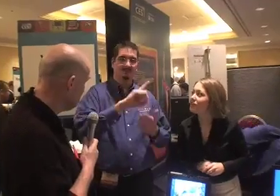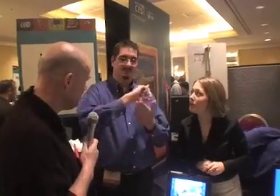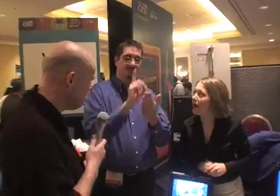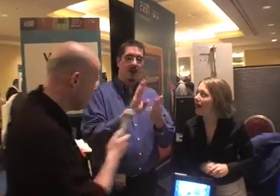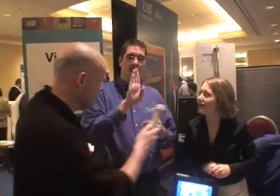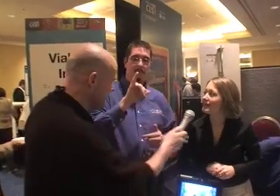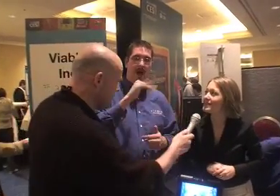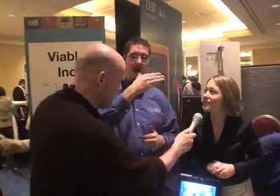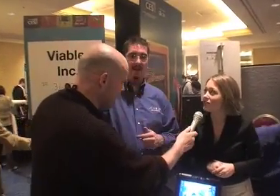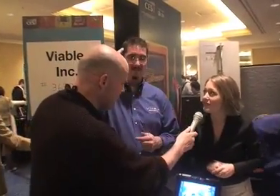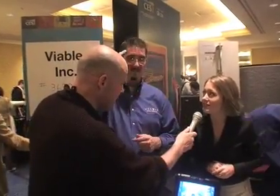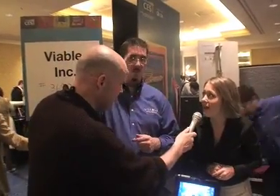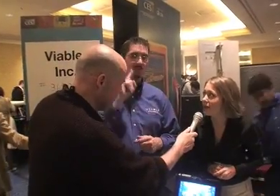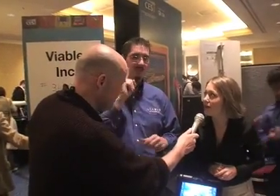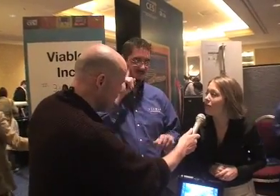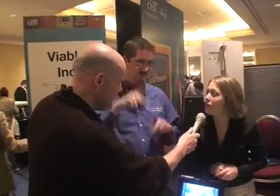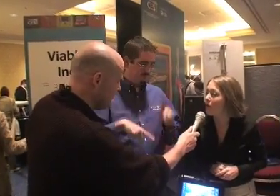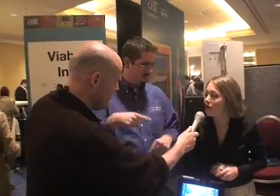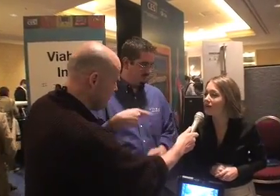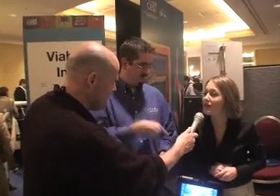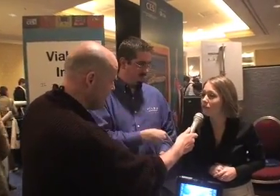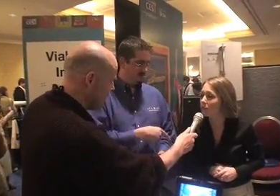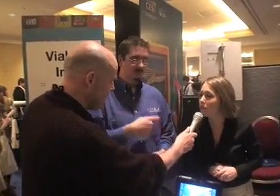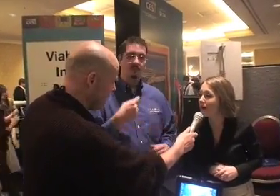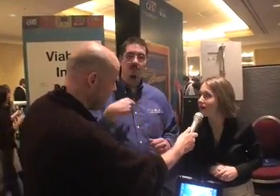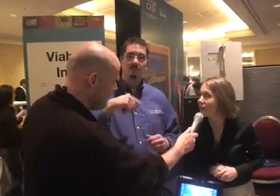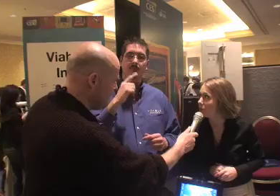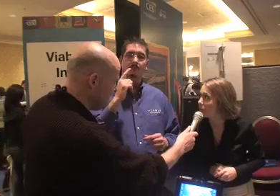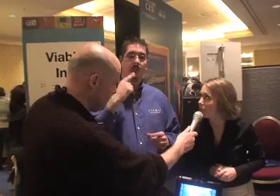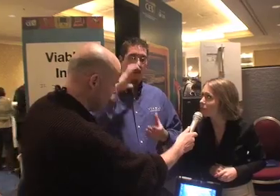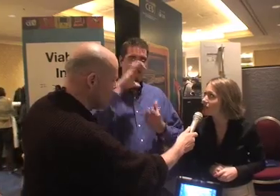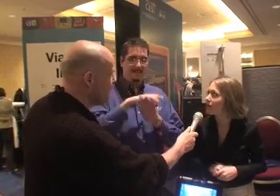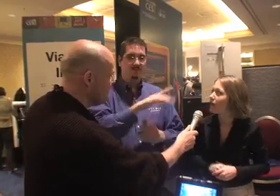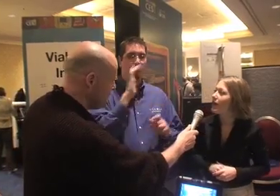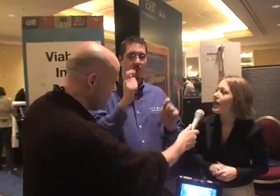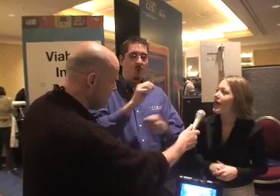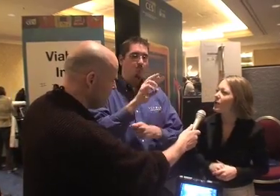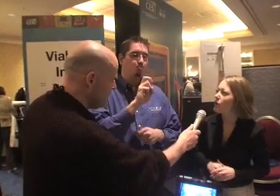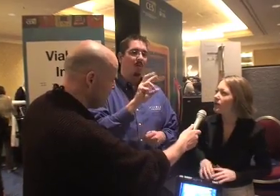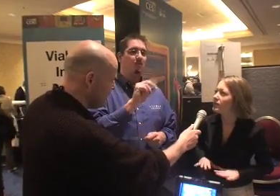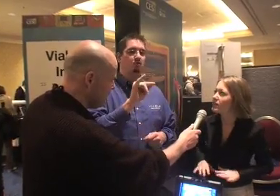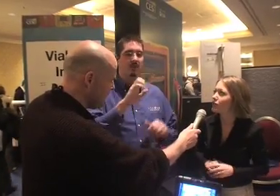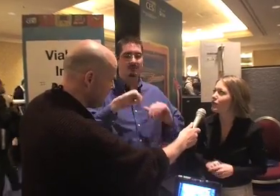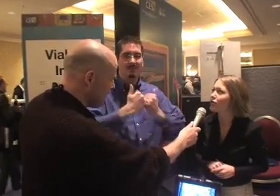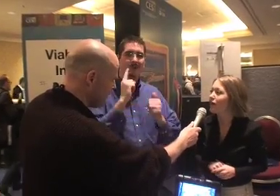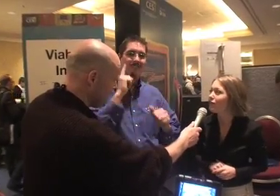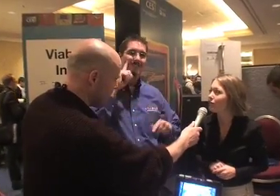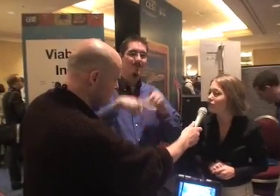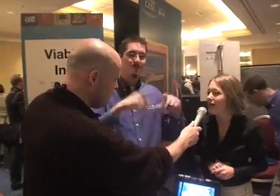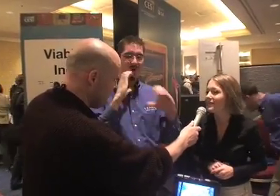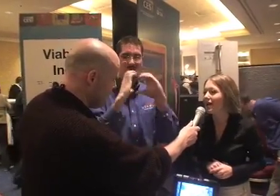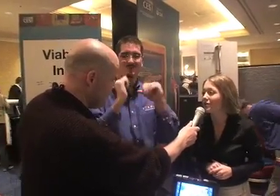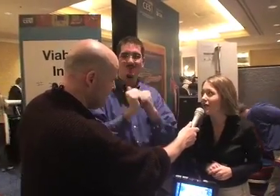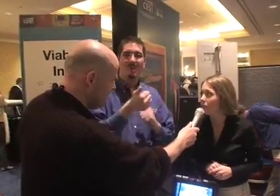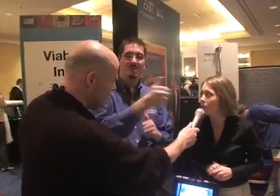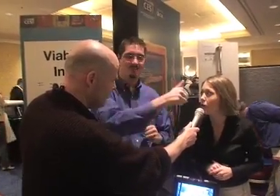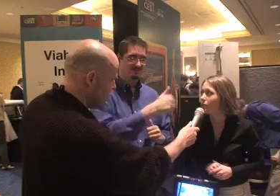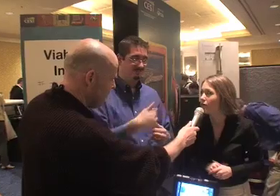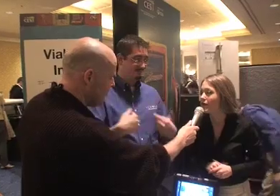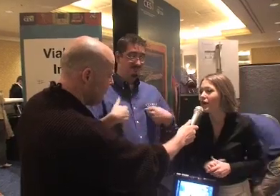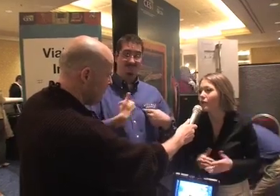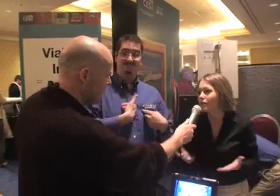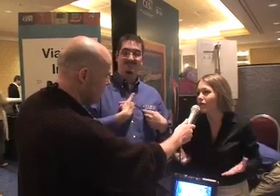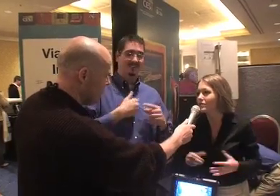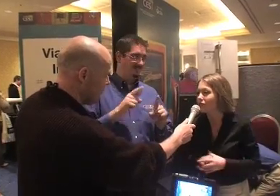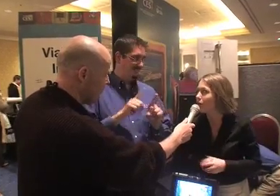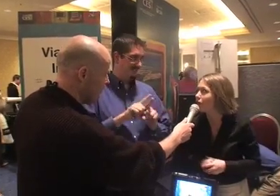This is our v-pad. It is actually designed for deaf people by deaf people. And we believe this is really going to revolutionize how deaf people